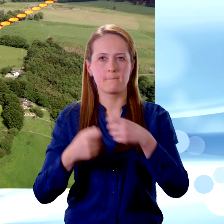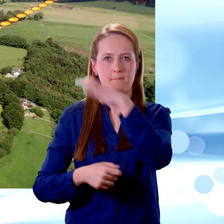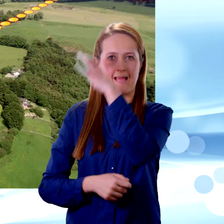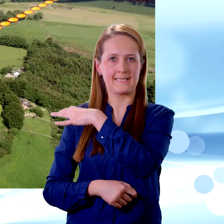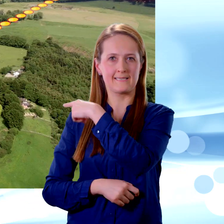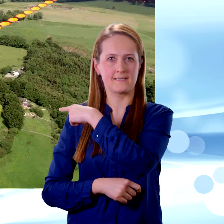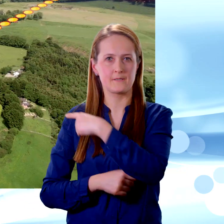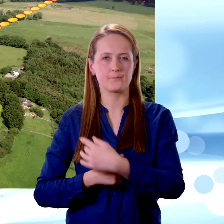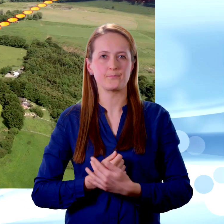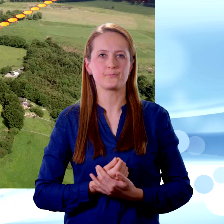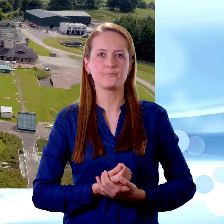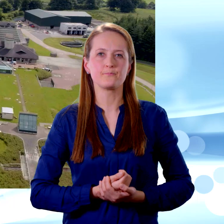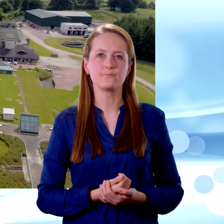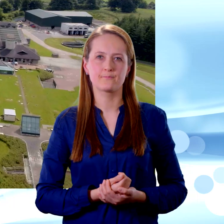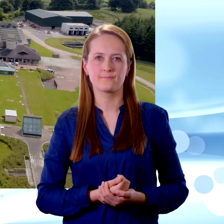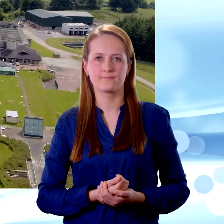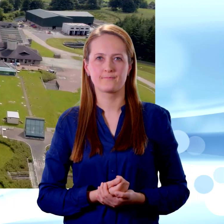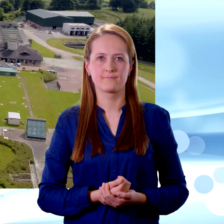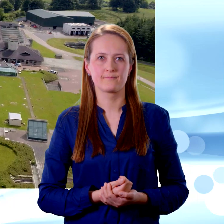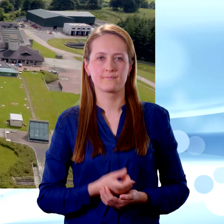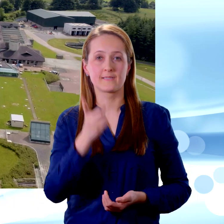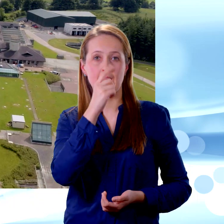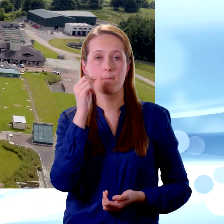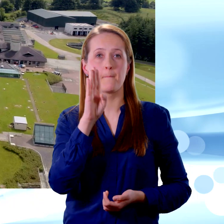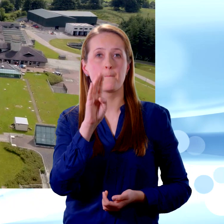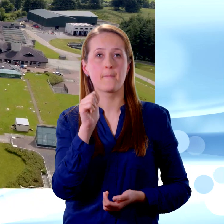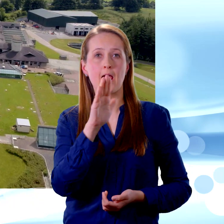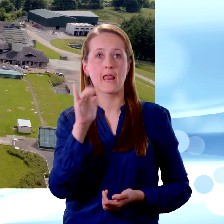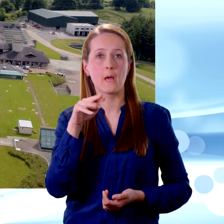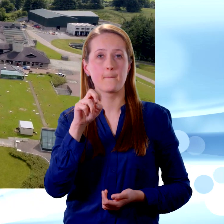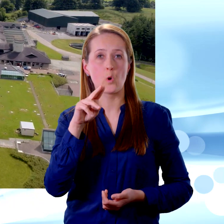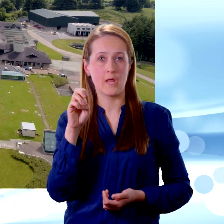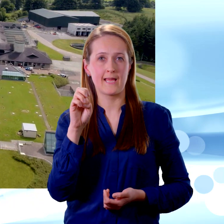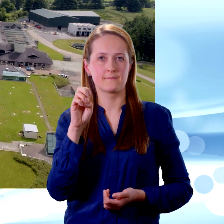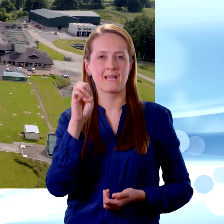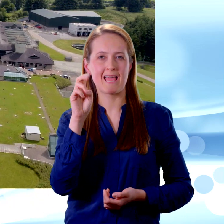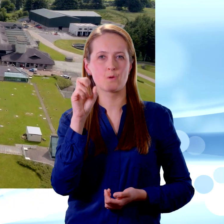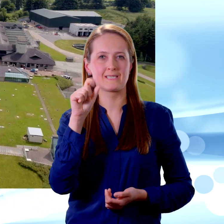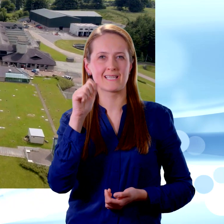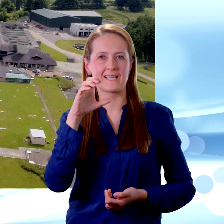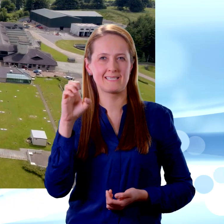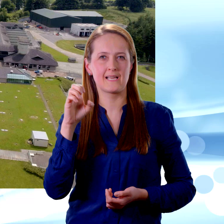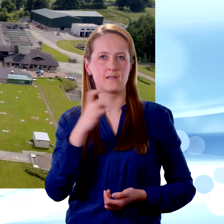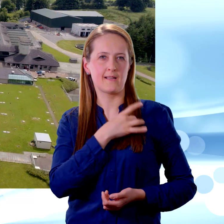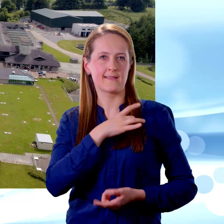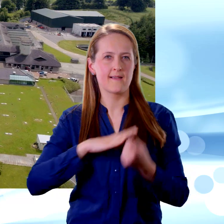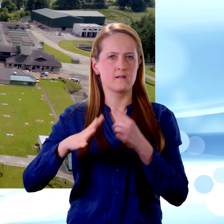water treatment plant. This one, in Ballymore Eustace County Kildare, is the biggest water treatment plant in Ireland.